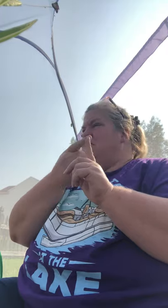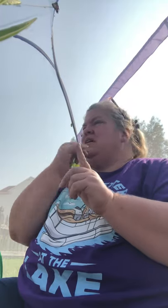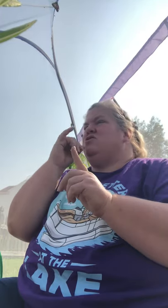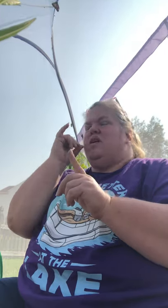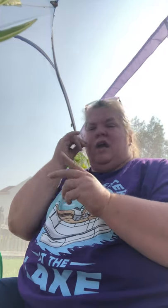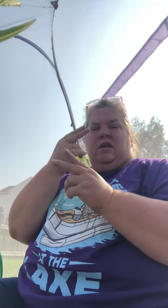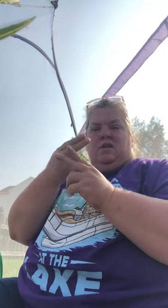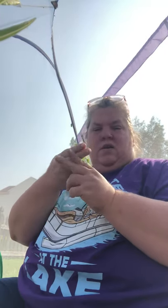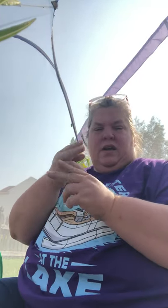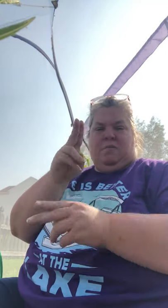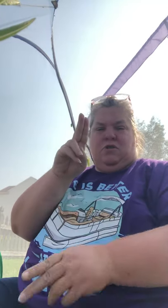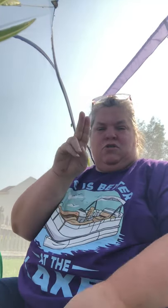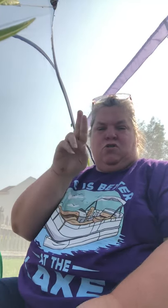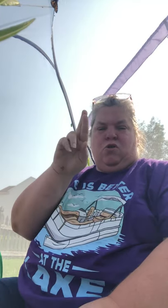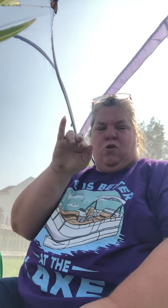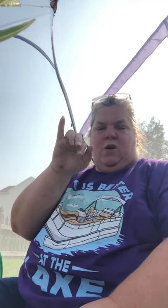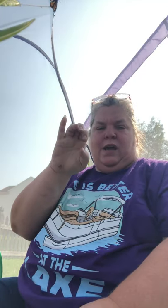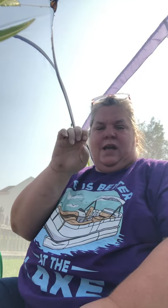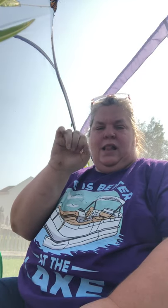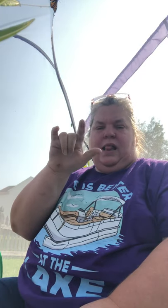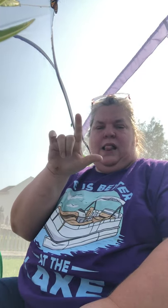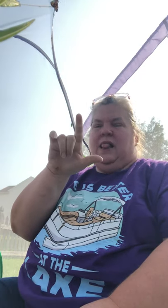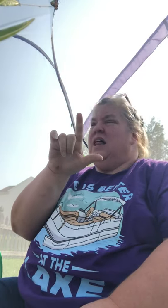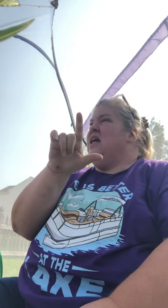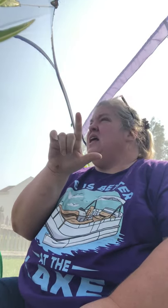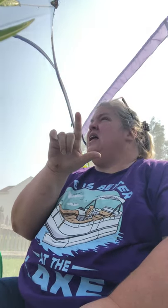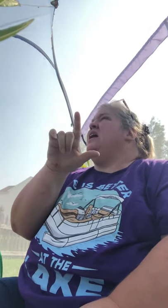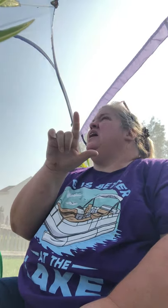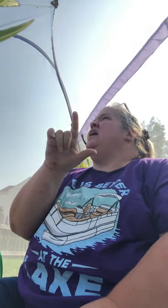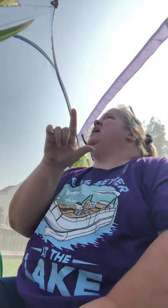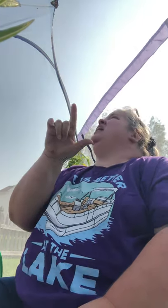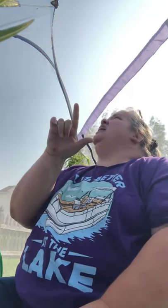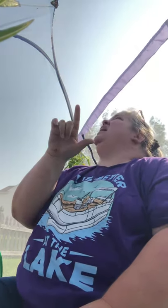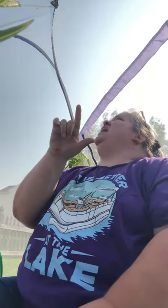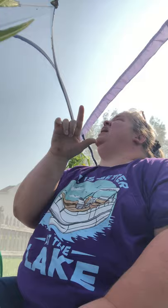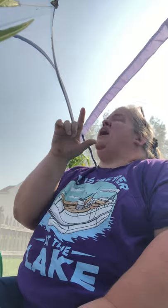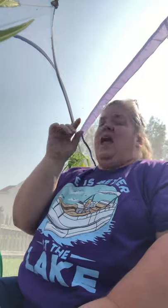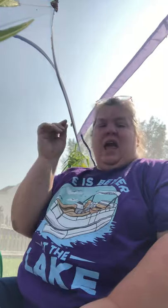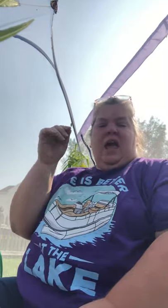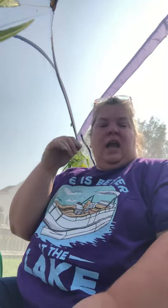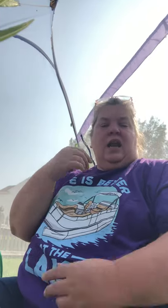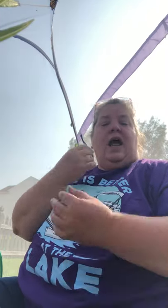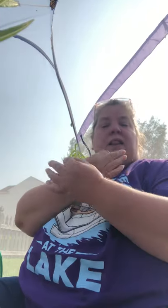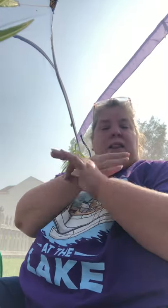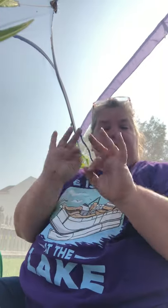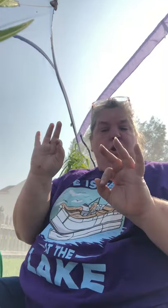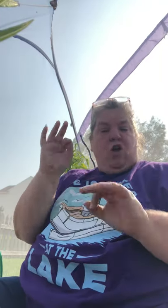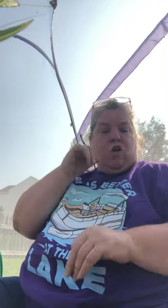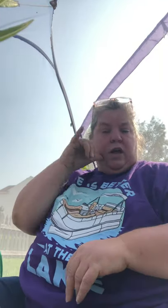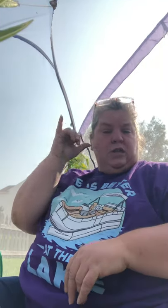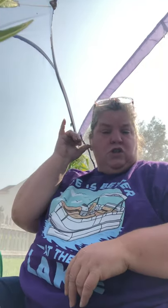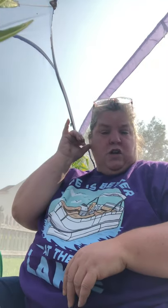yesterday her name is Arielle and I let her go yesterday